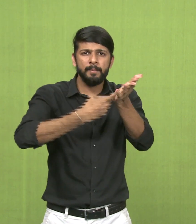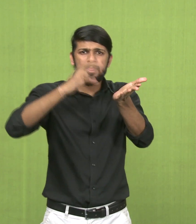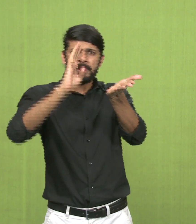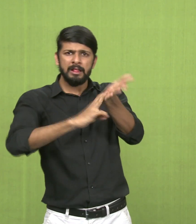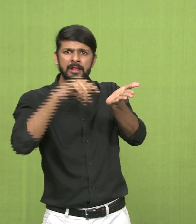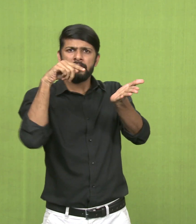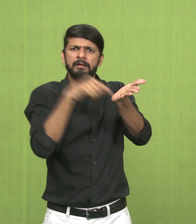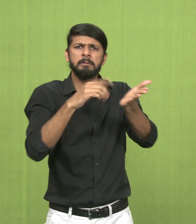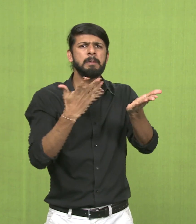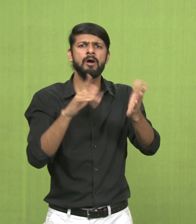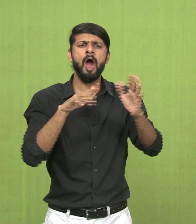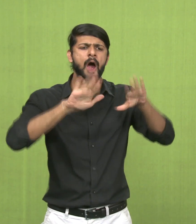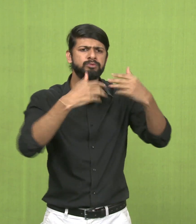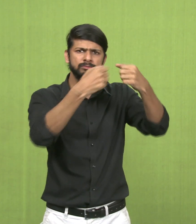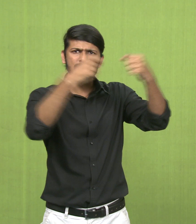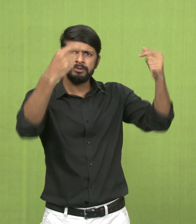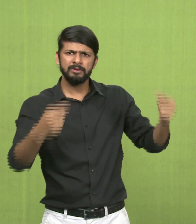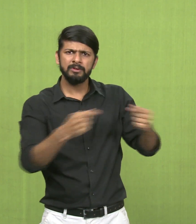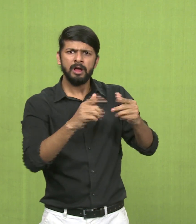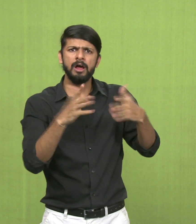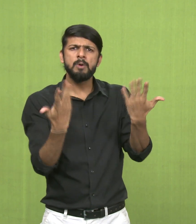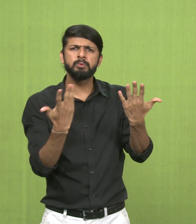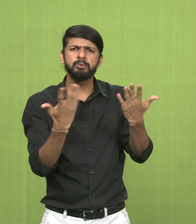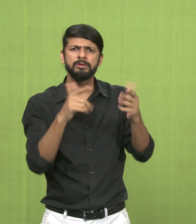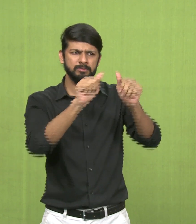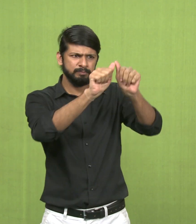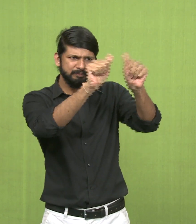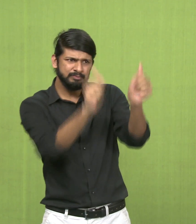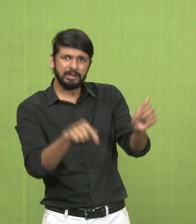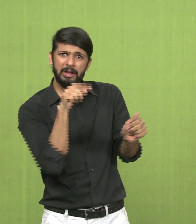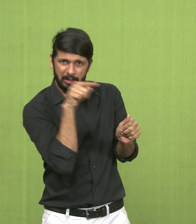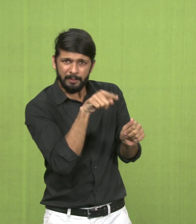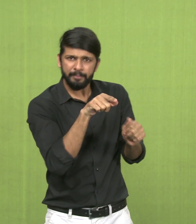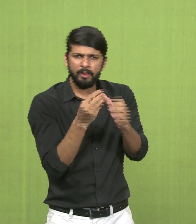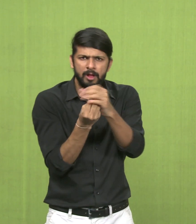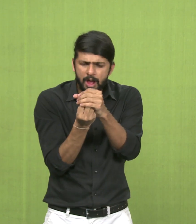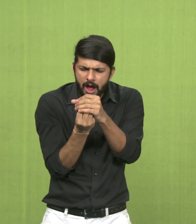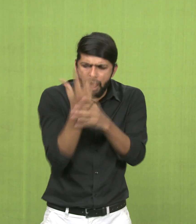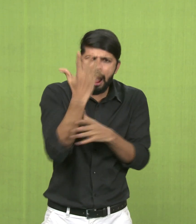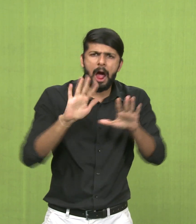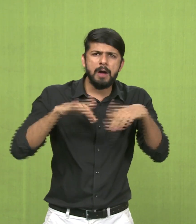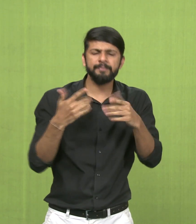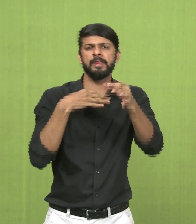Next is form. Form is the organic expression